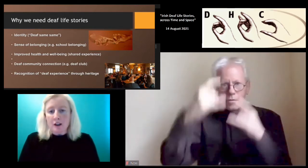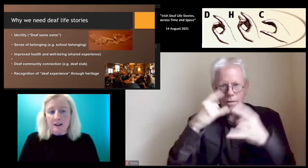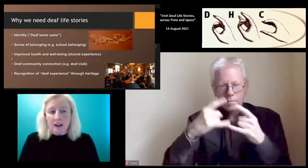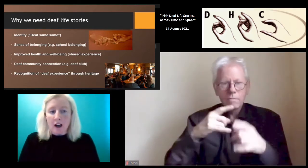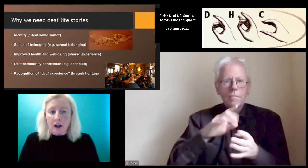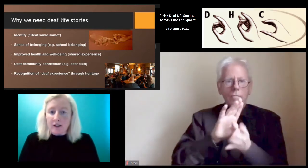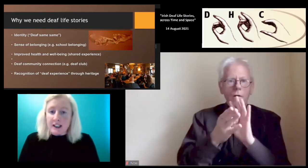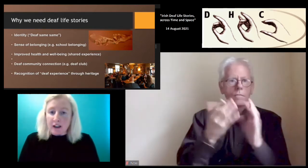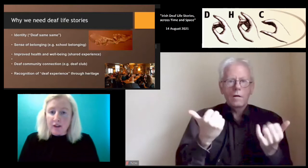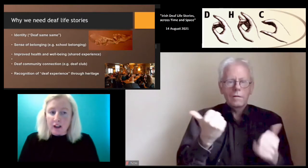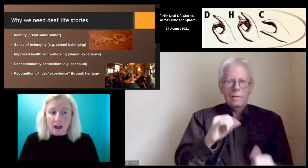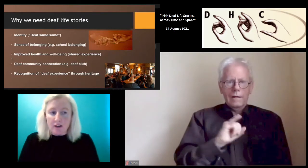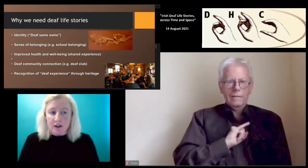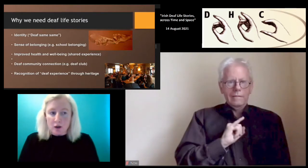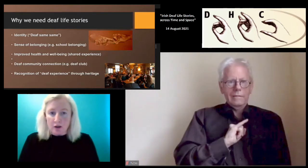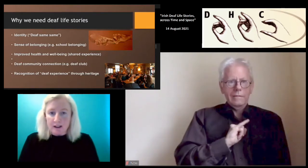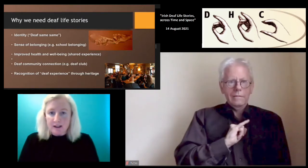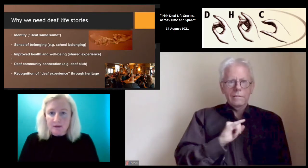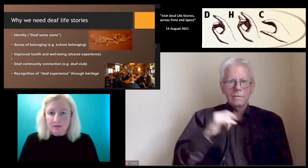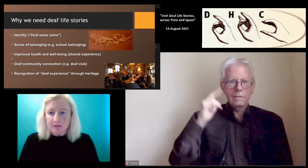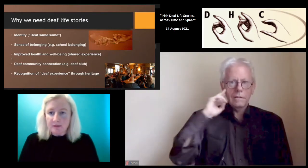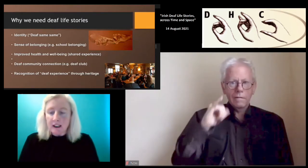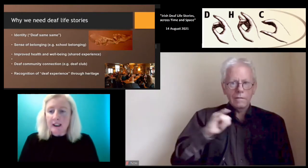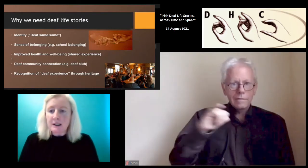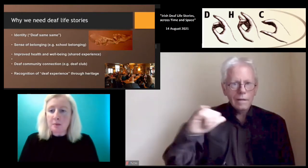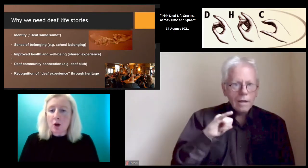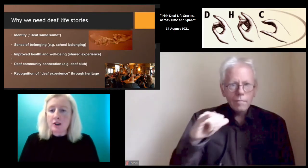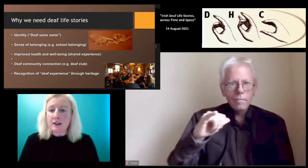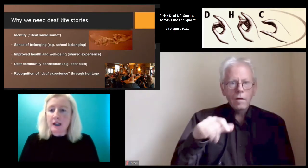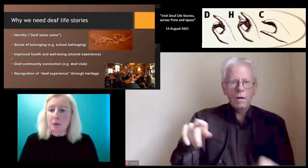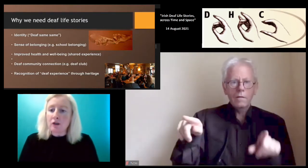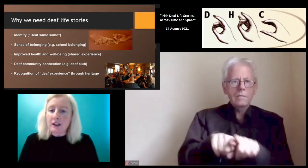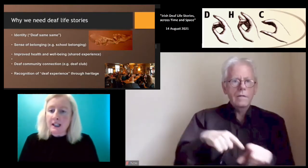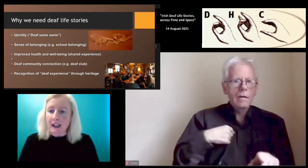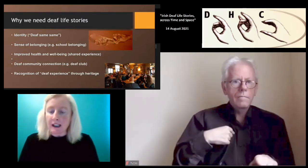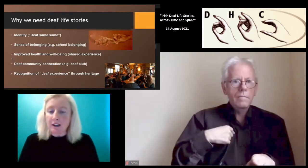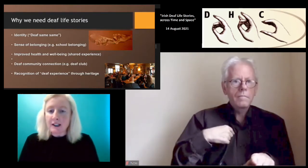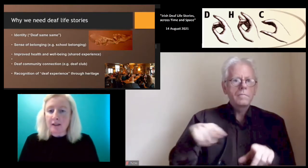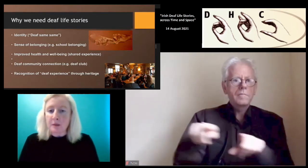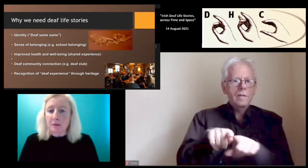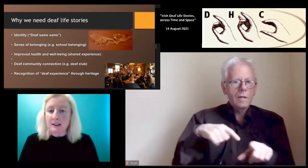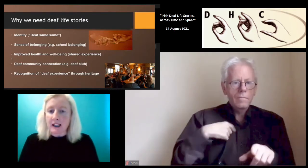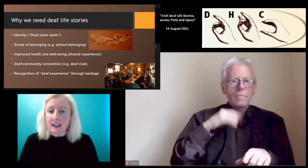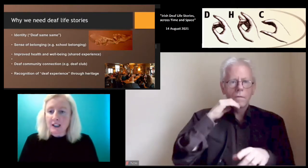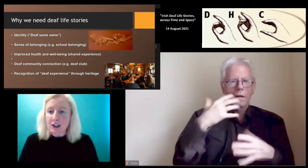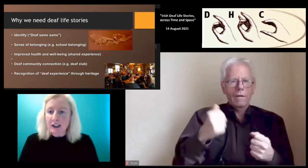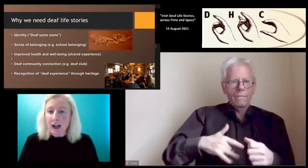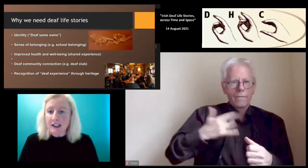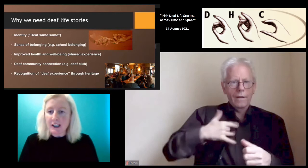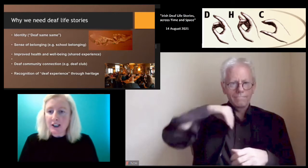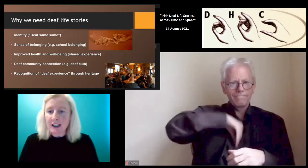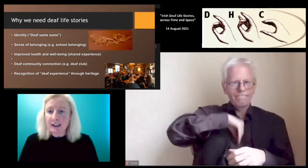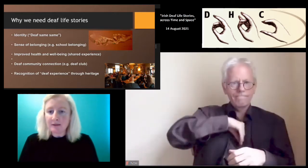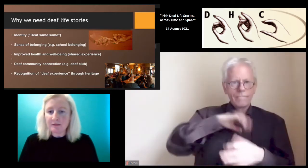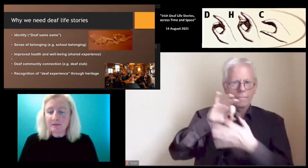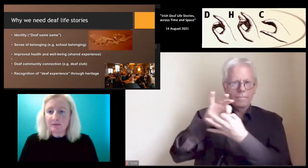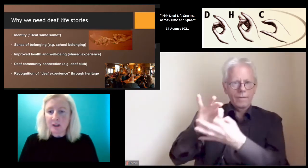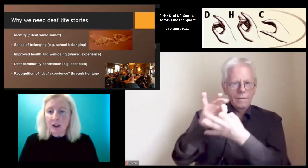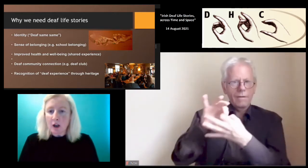what is the importance of Deaf live stories? It's important that we retain Deaf people's identity.